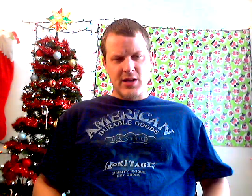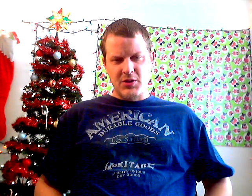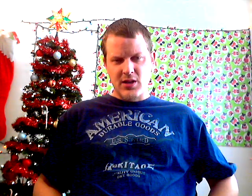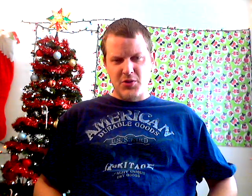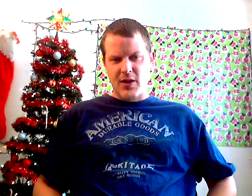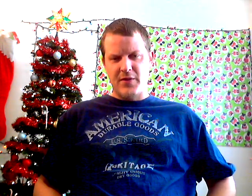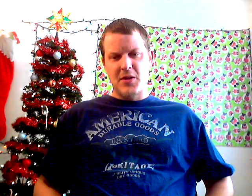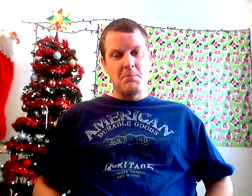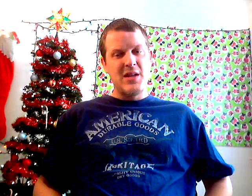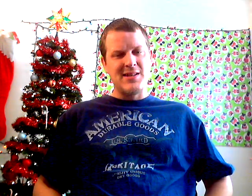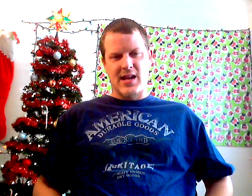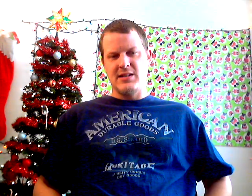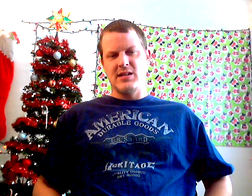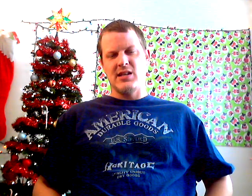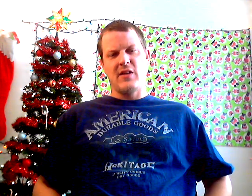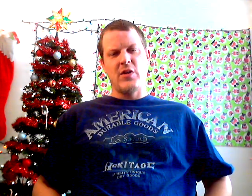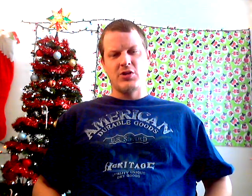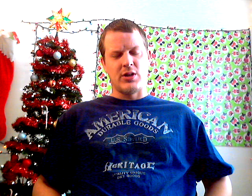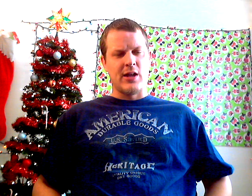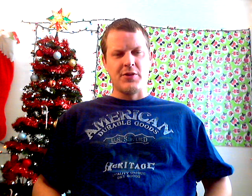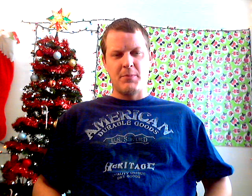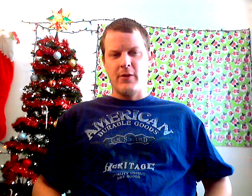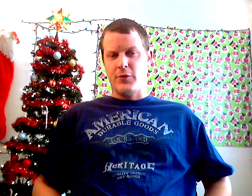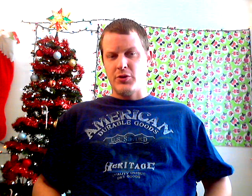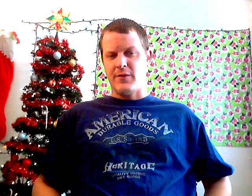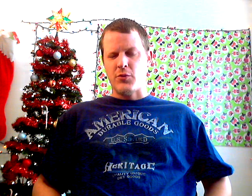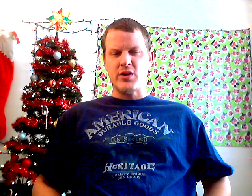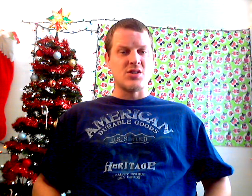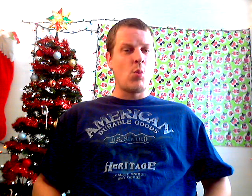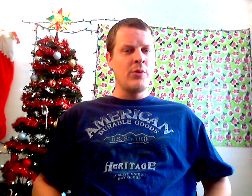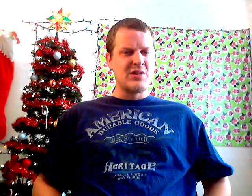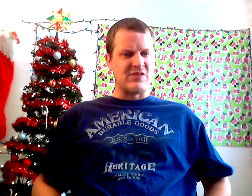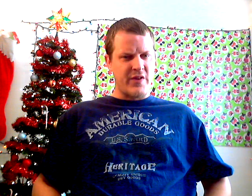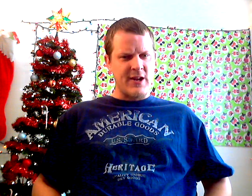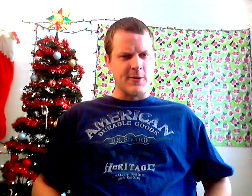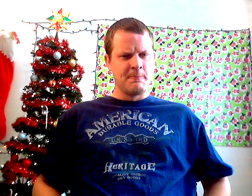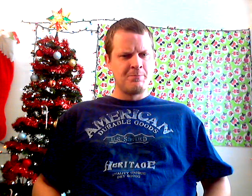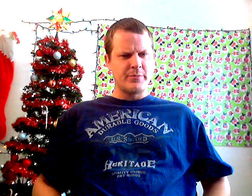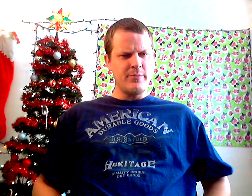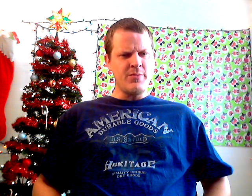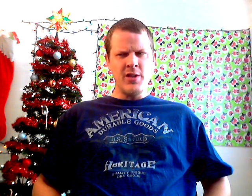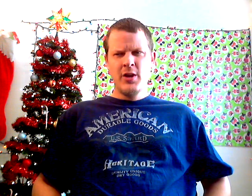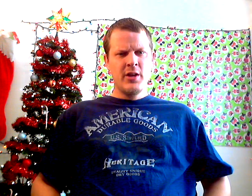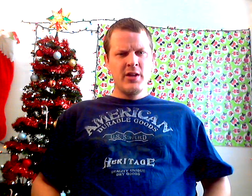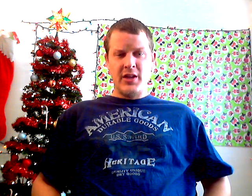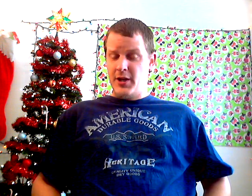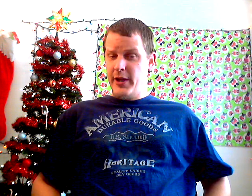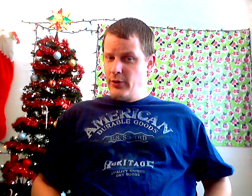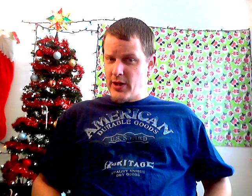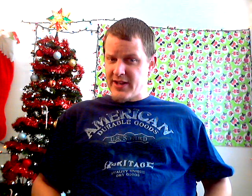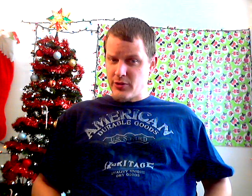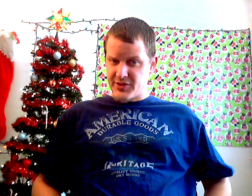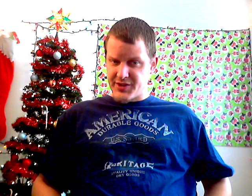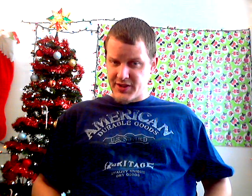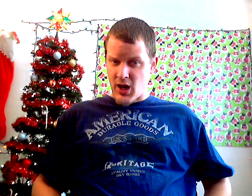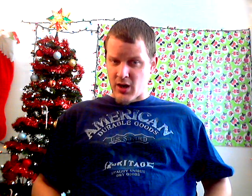WWF in the mid-90s that I felt should have held the belt for different reasons. One was Vader, an international star,